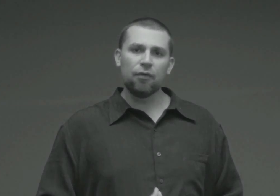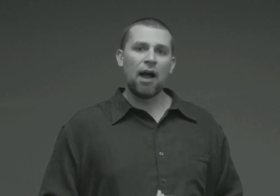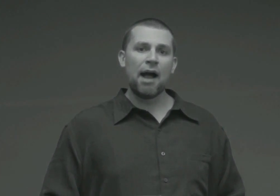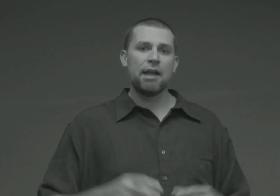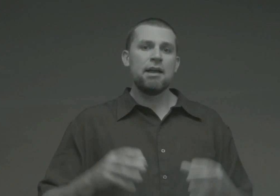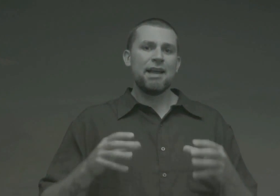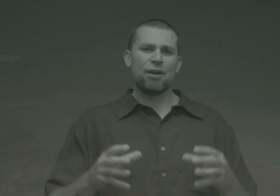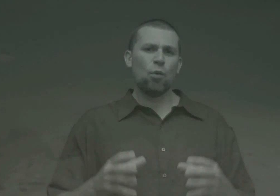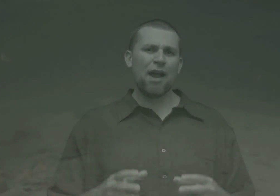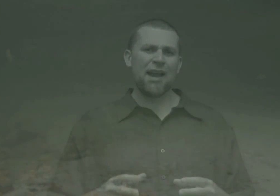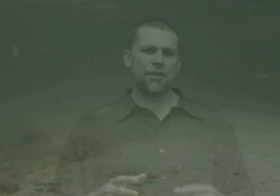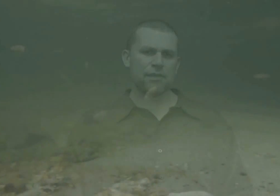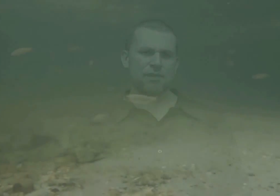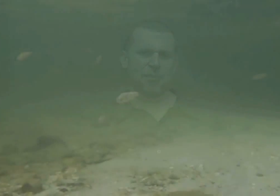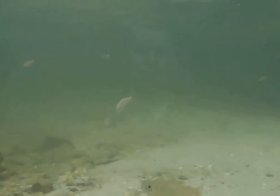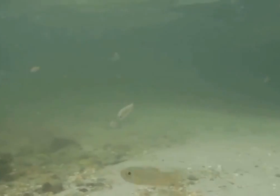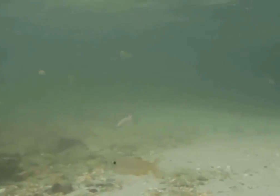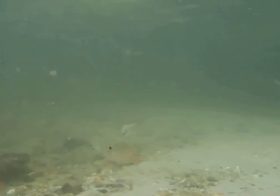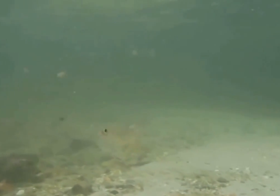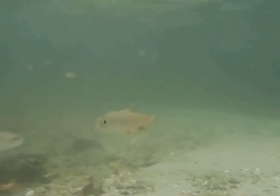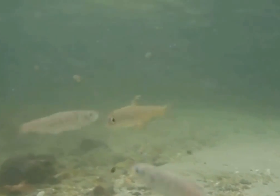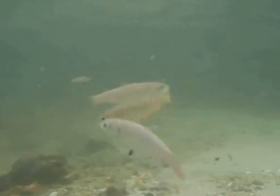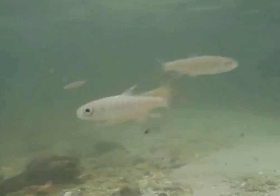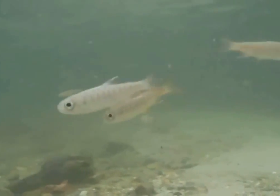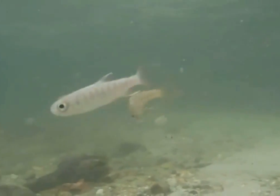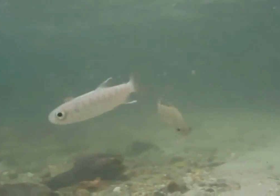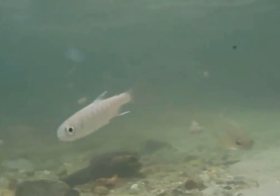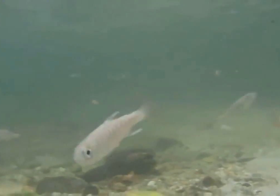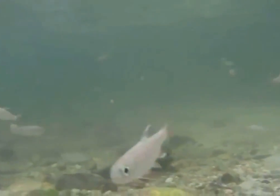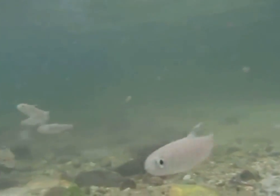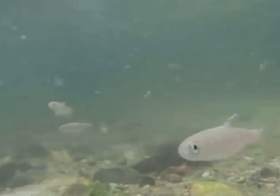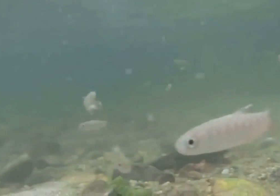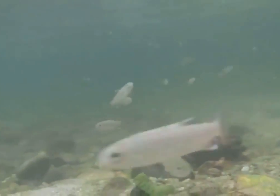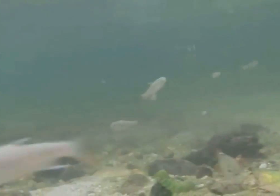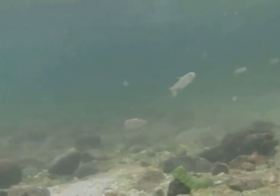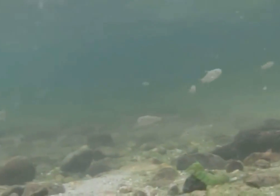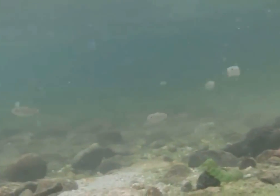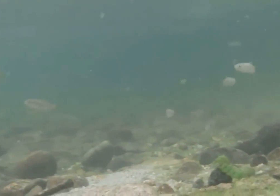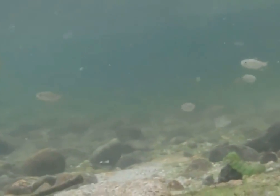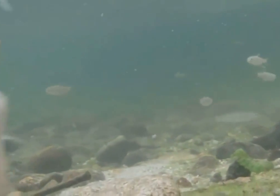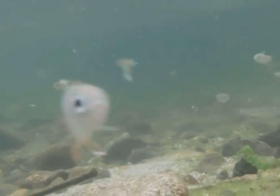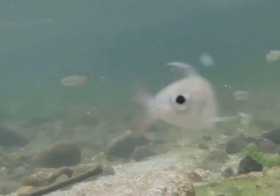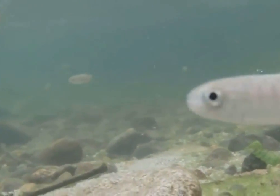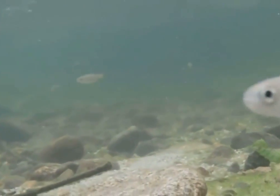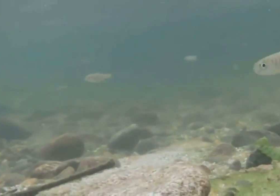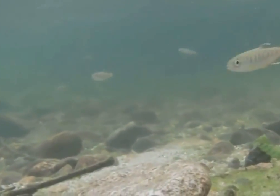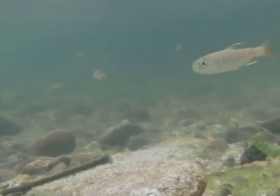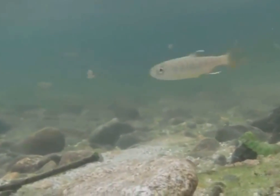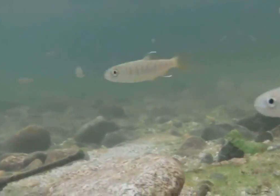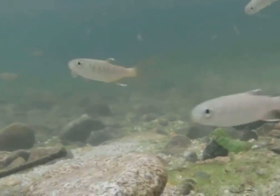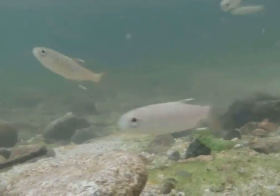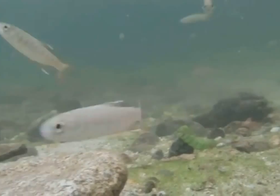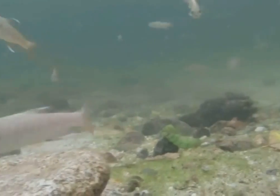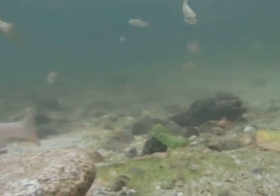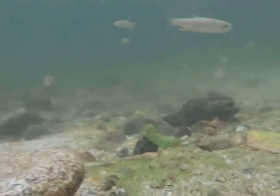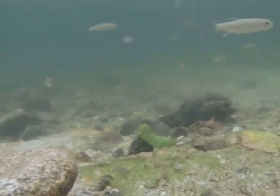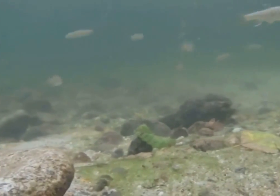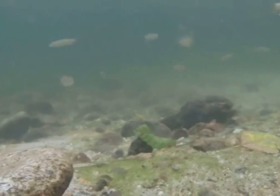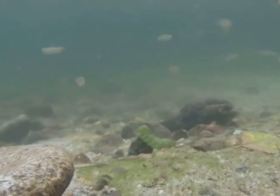fry in a way that seems chaotic. However, as they grow in this stage, they will somehow begin